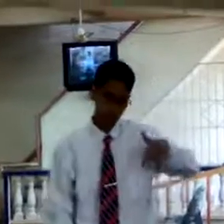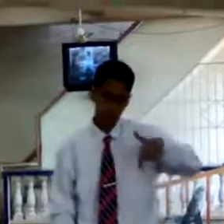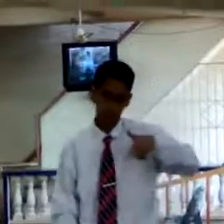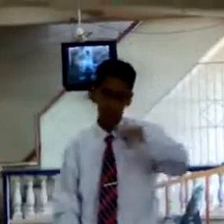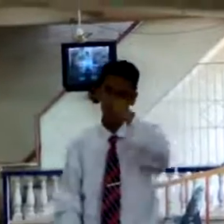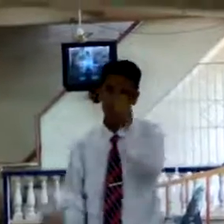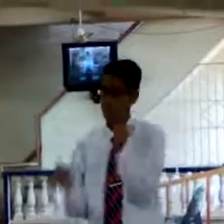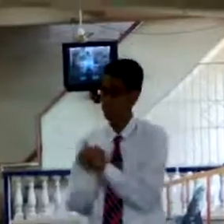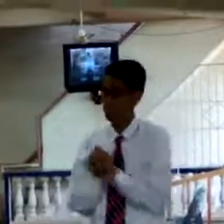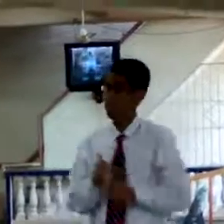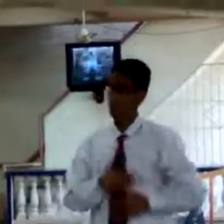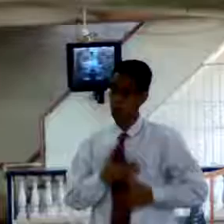Next slide.